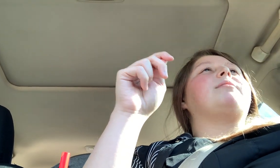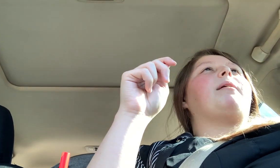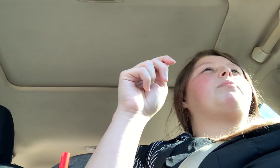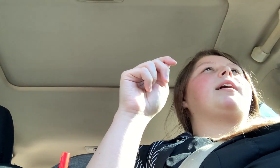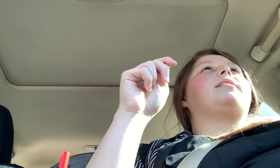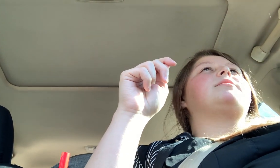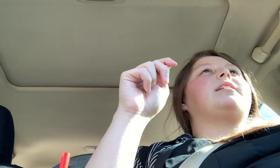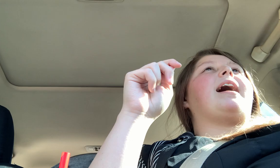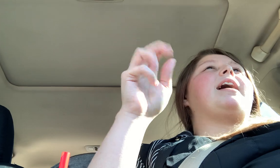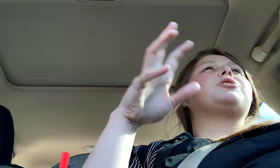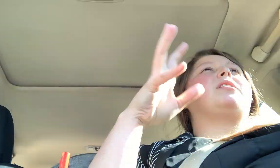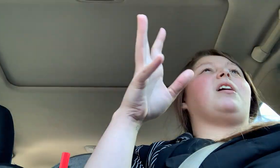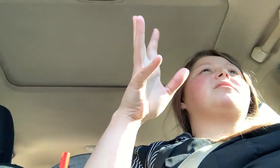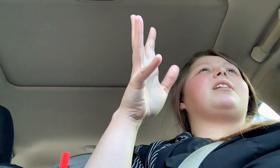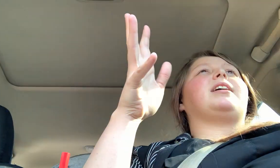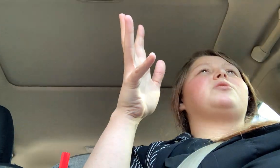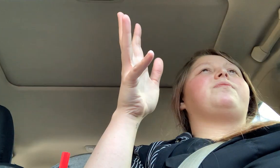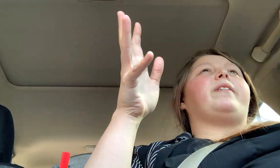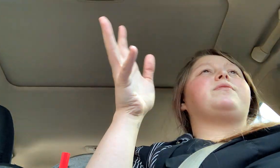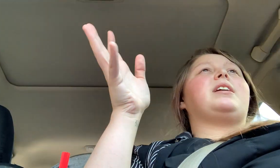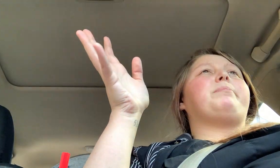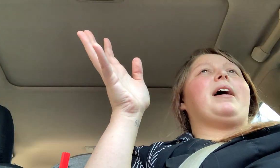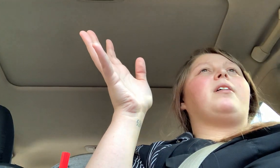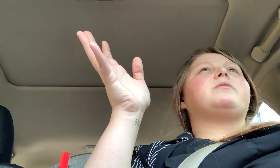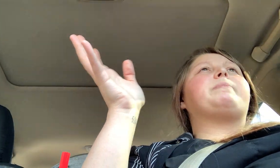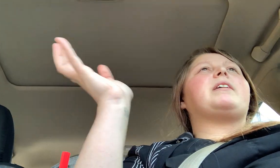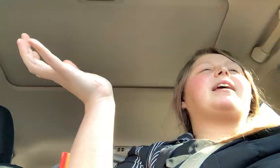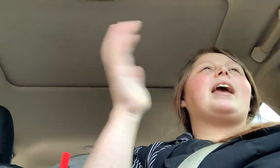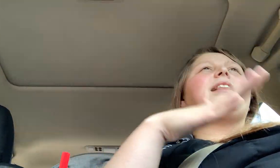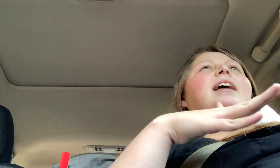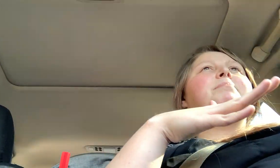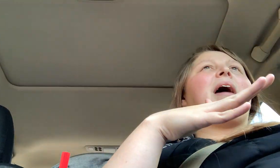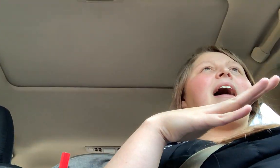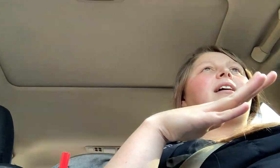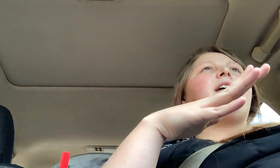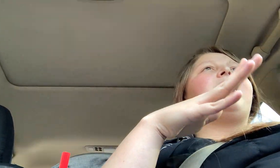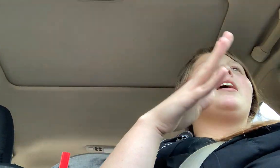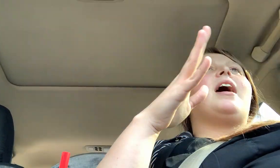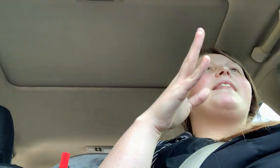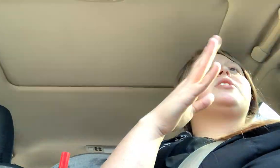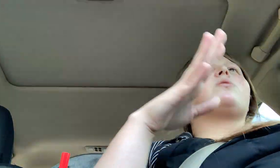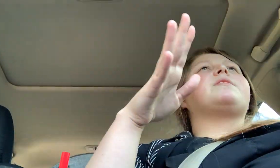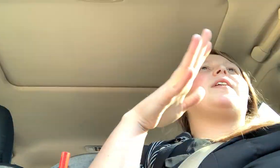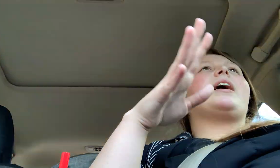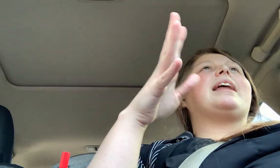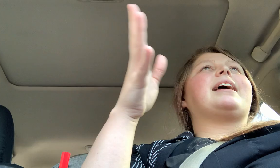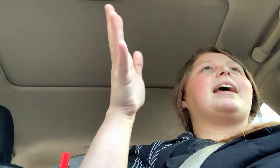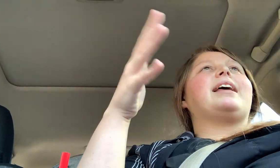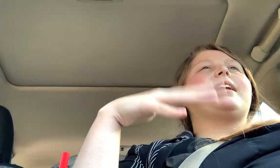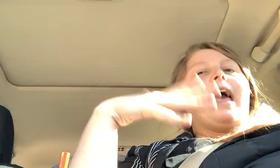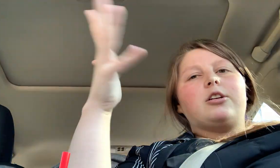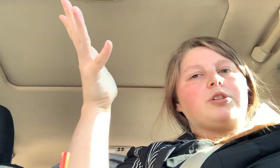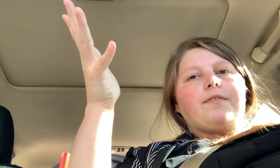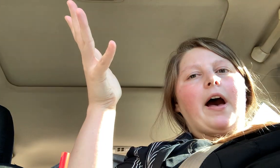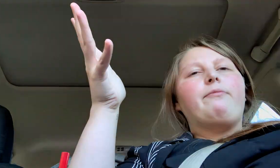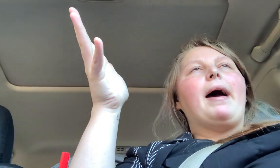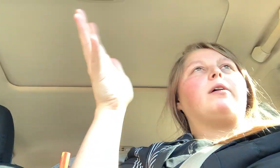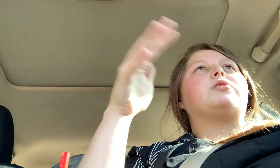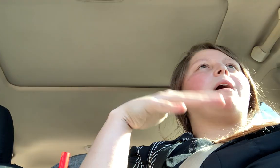my pregnancy, I actually lost like 15 pounds, but then I gained that back. And then towards the very end, I gained like an extra five pounds. So I